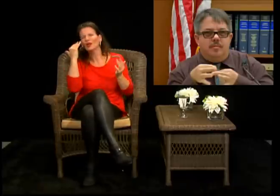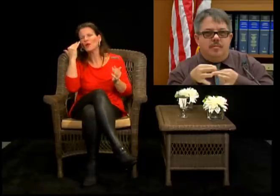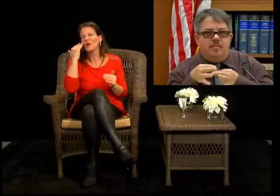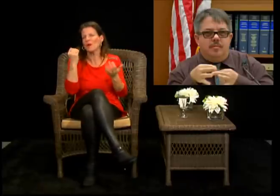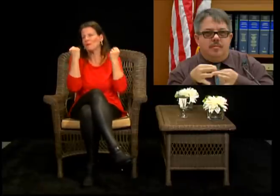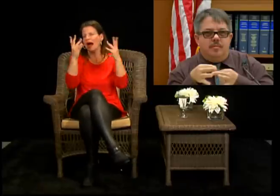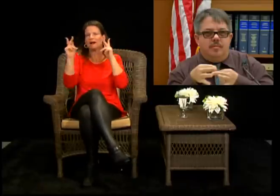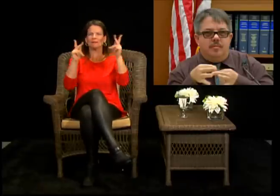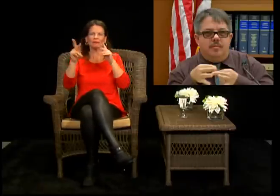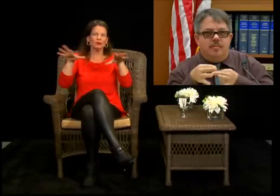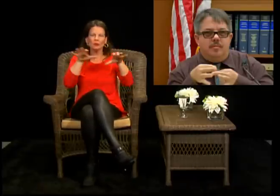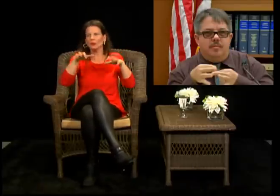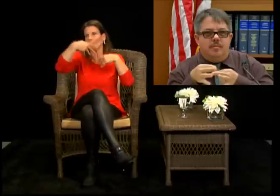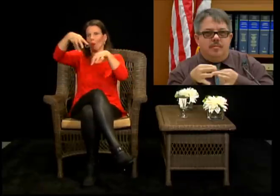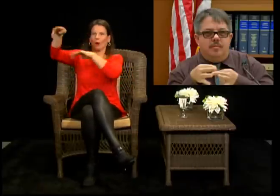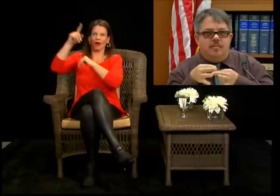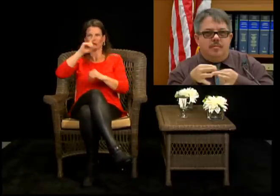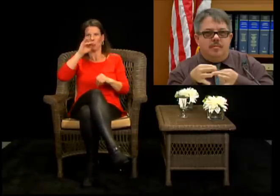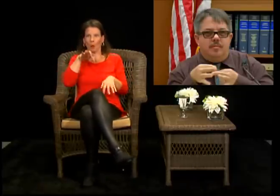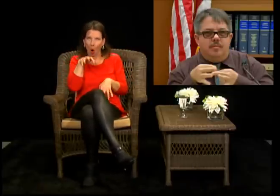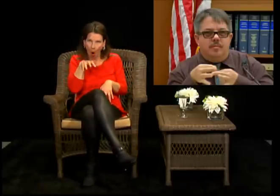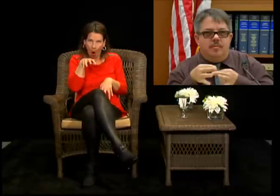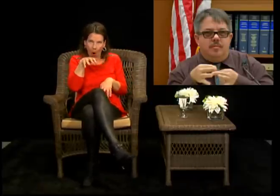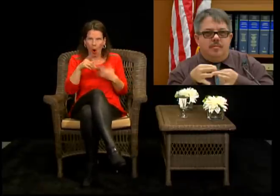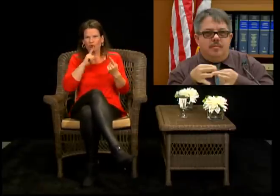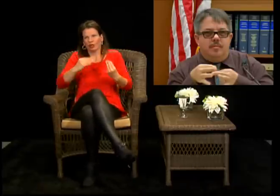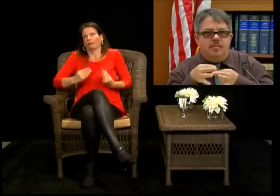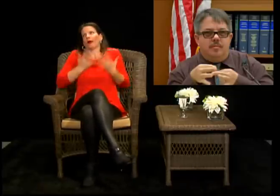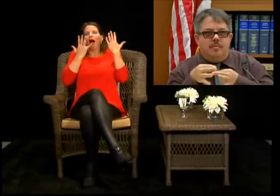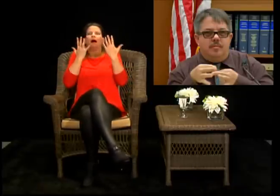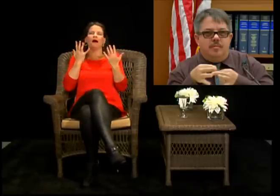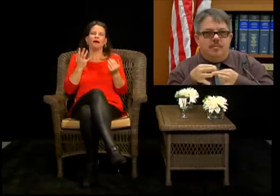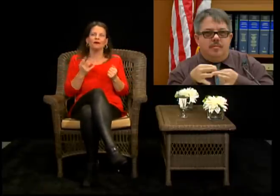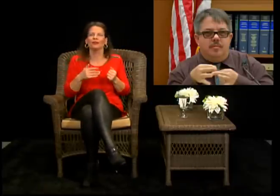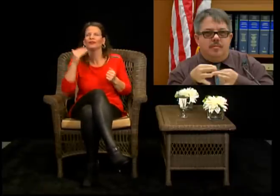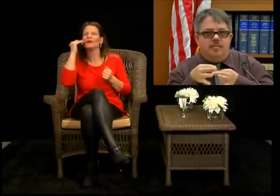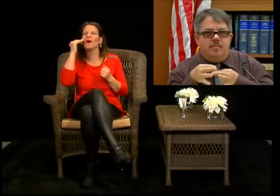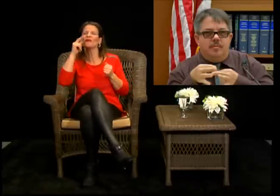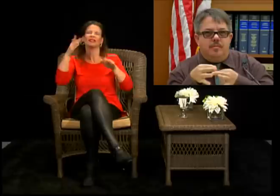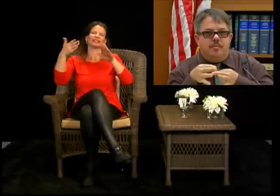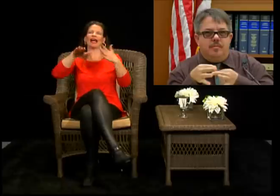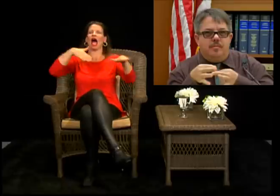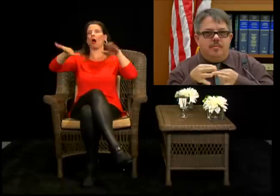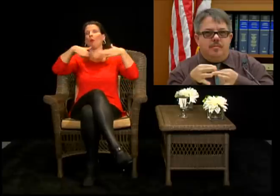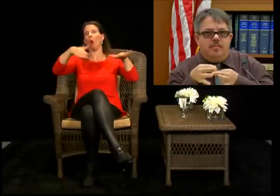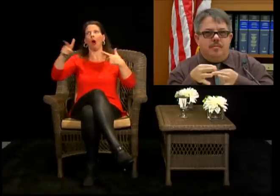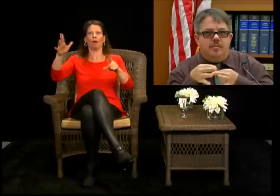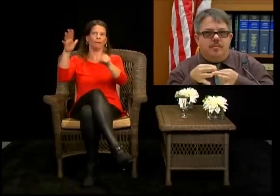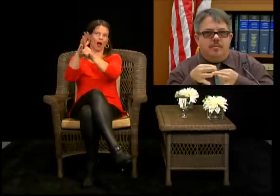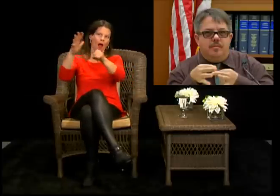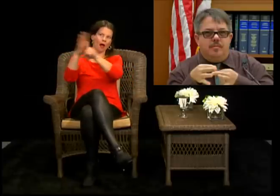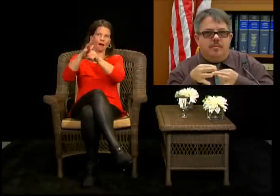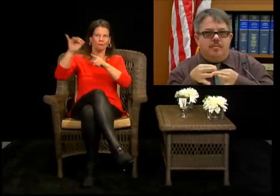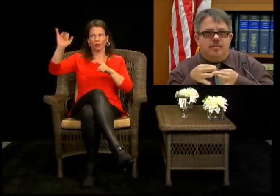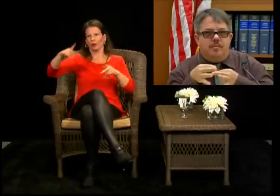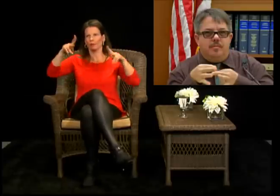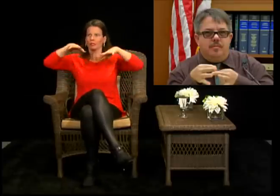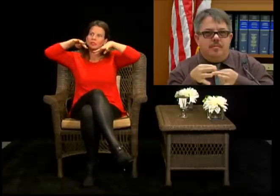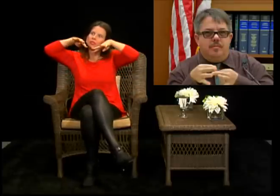the, there was a parade, named zombie parade. It was, you know, for fun, it was kind of celebrating this